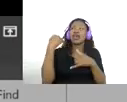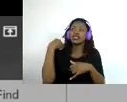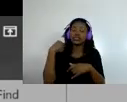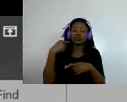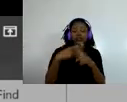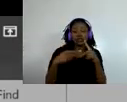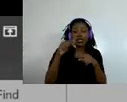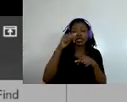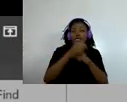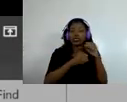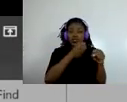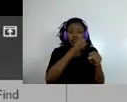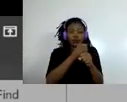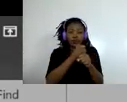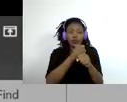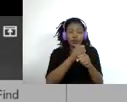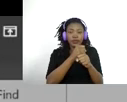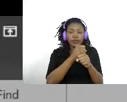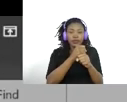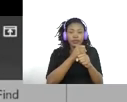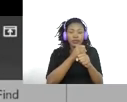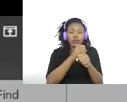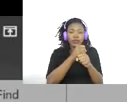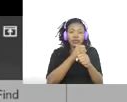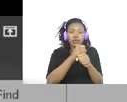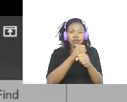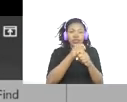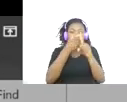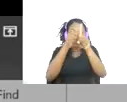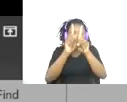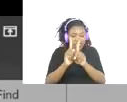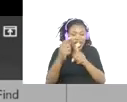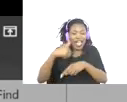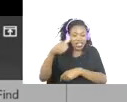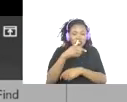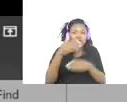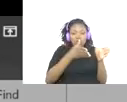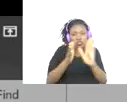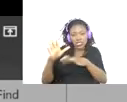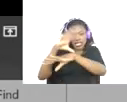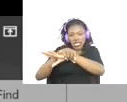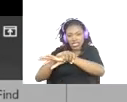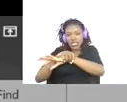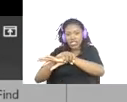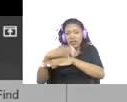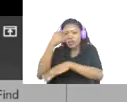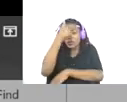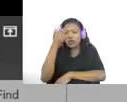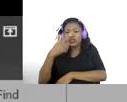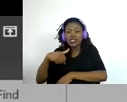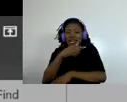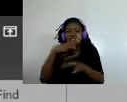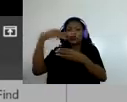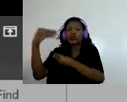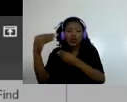air freight space was not there. But we got the space, not because we were running around with the checkbook or giving people